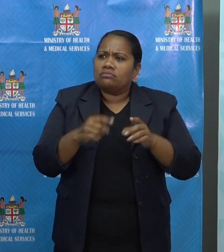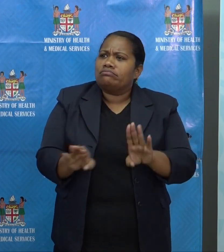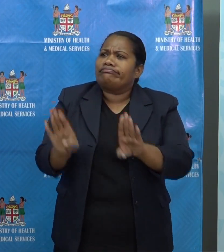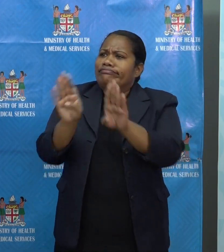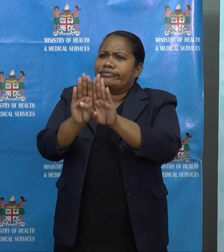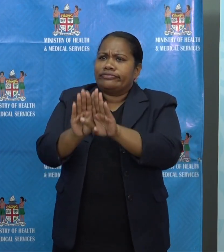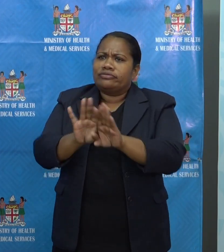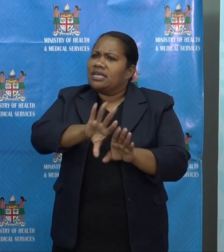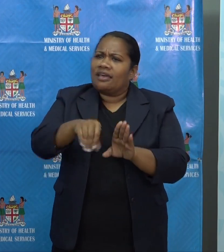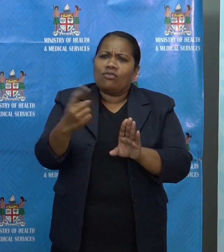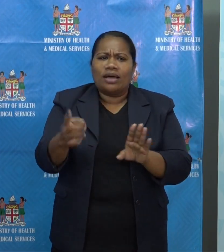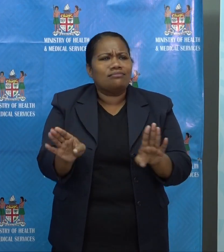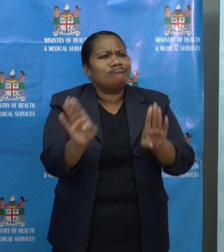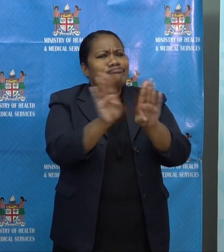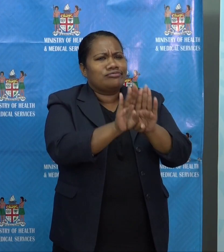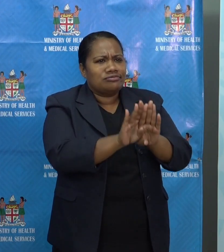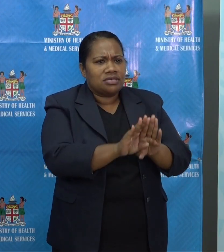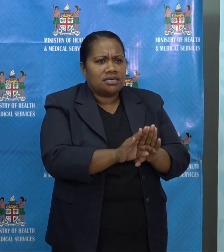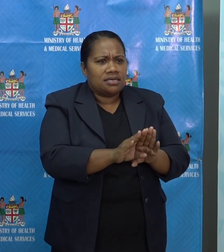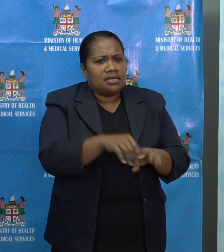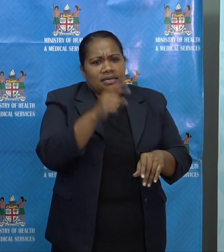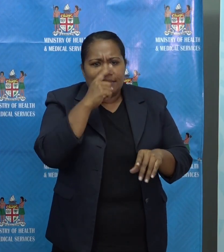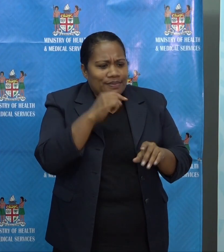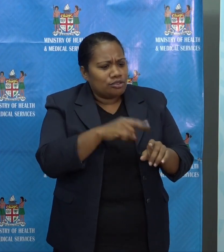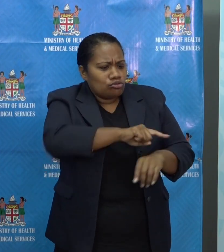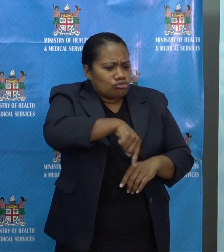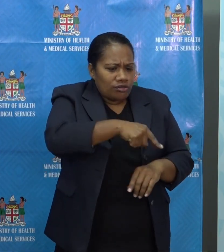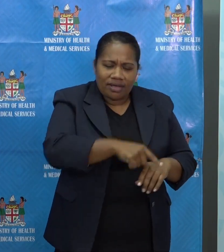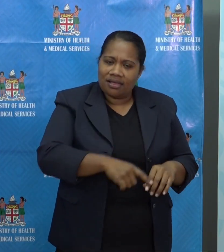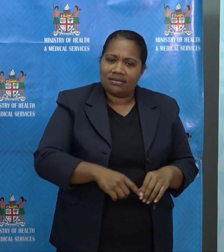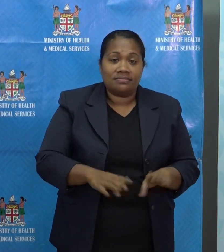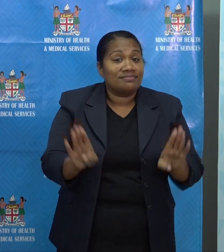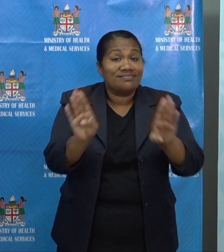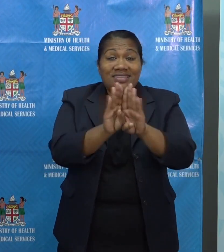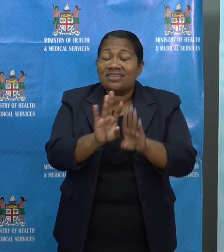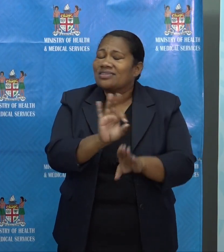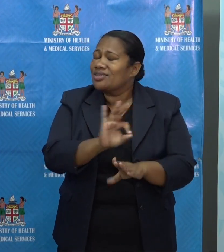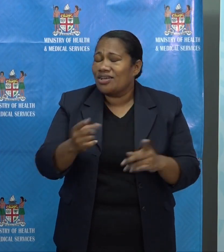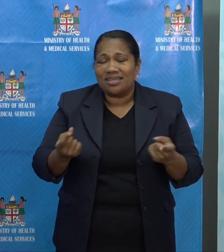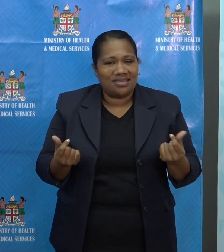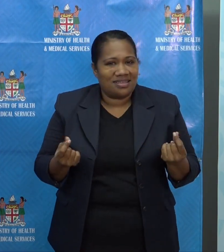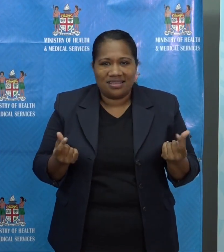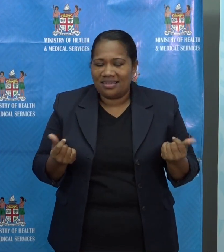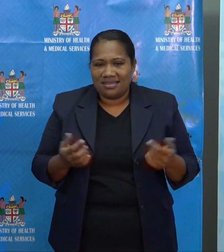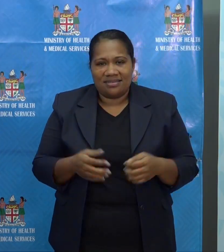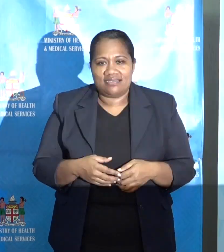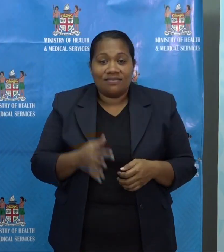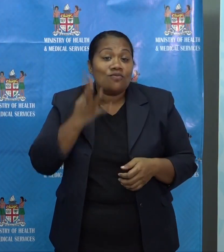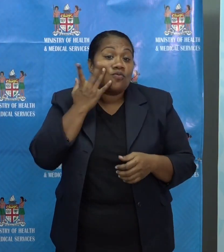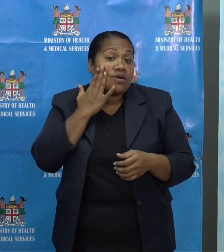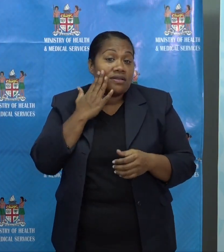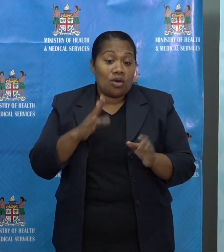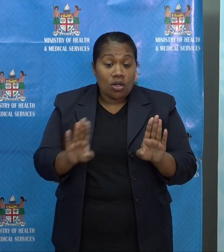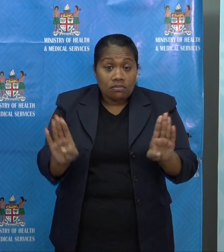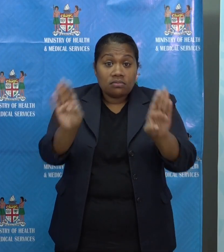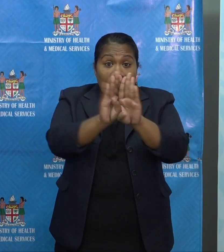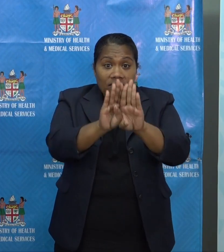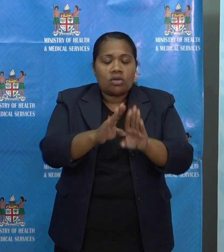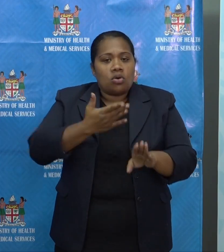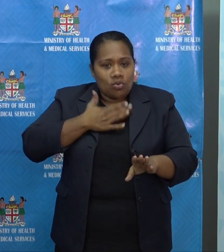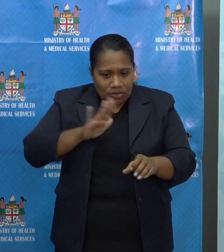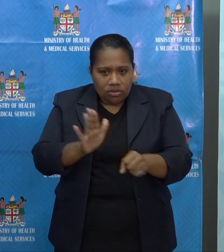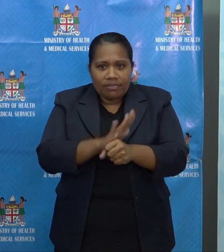this. Lockdown takes a lot of resources. Lockdown is not easy. When we lock down, we want to make sure that the lockdown will be effective